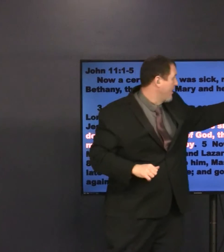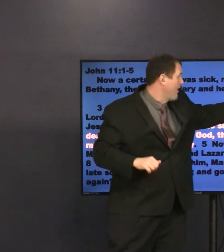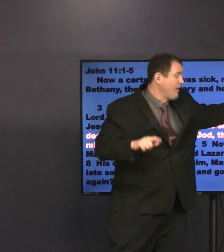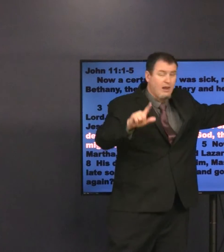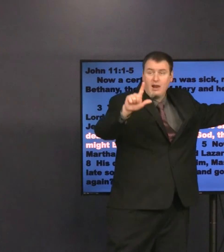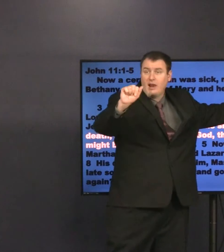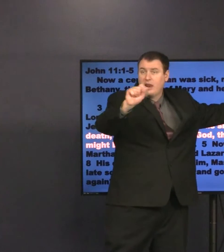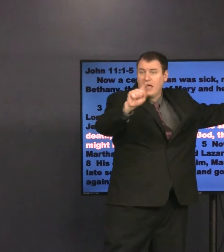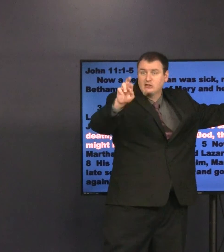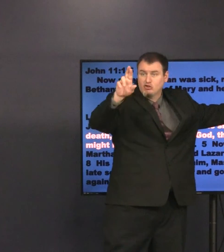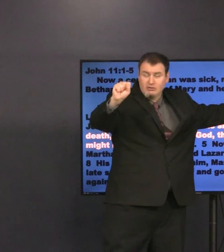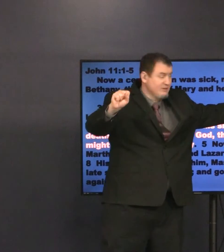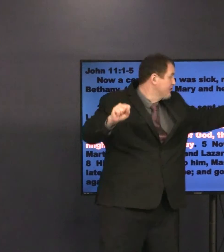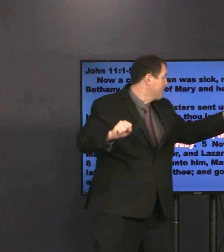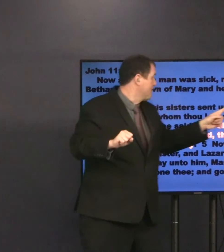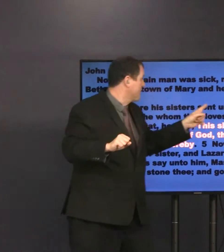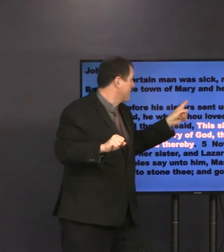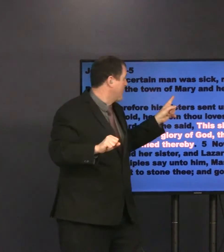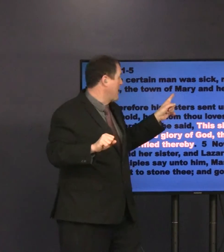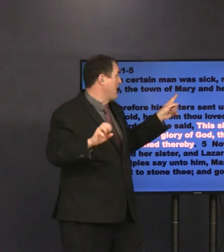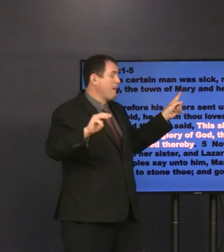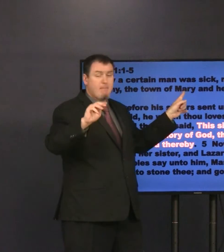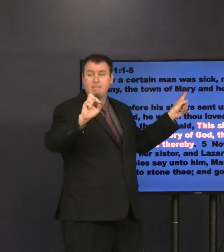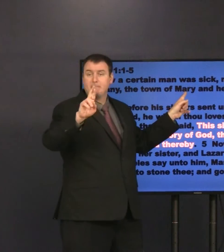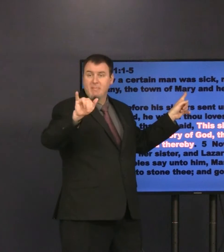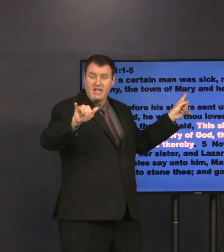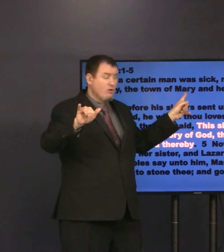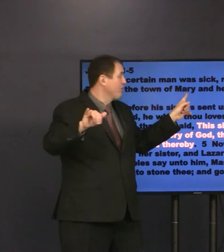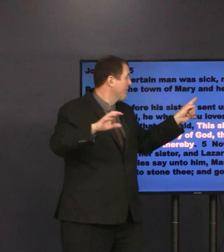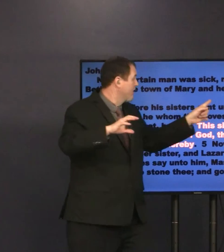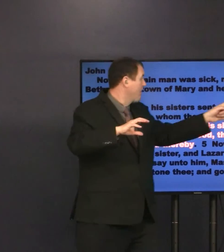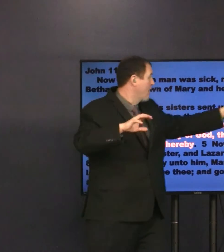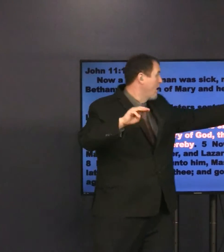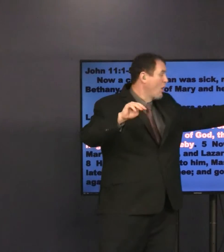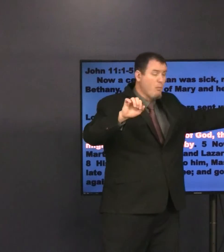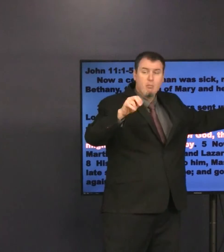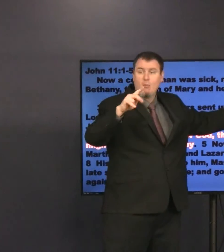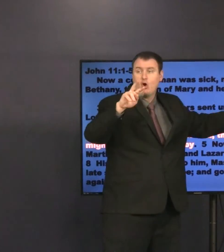Lazarus of Bethany. The town of Mary and her sister Martha.